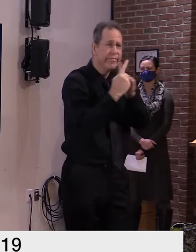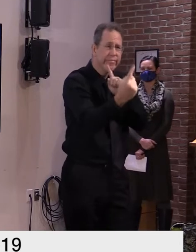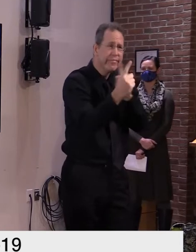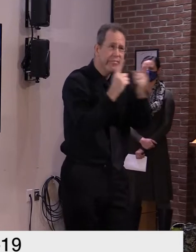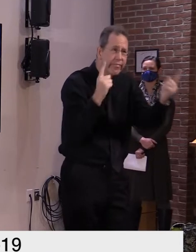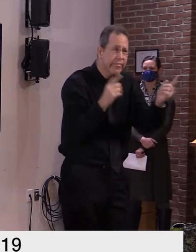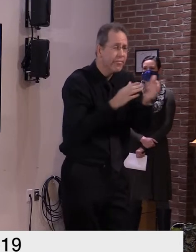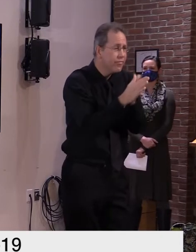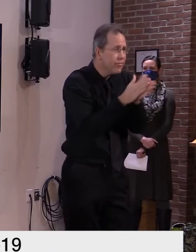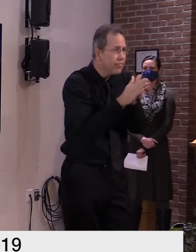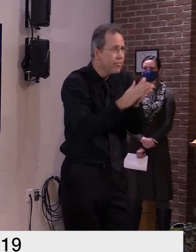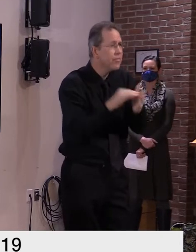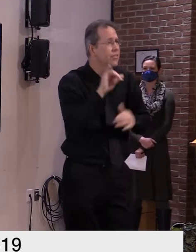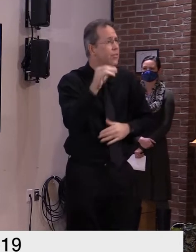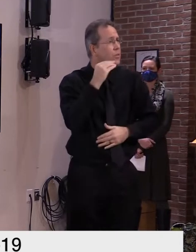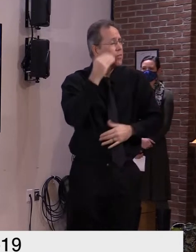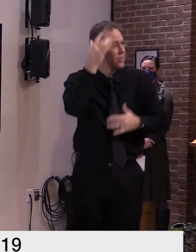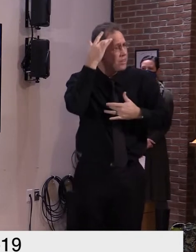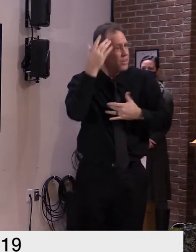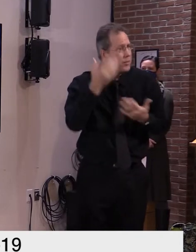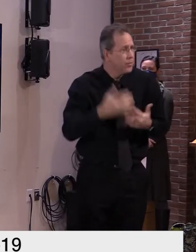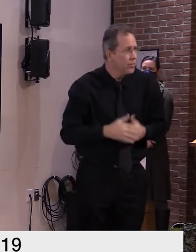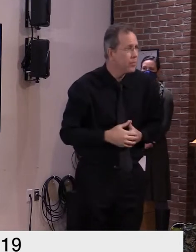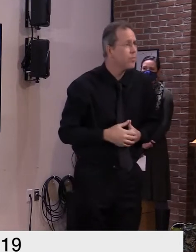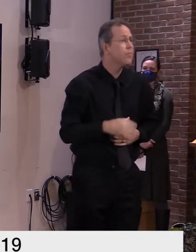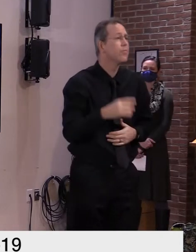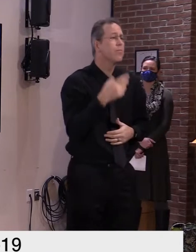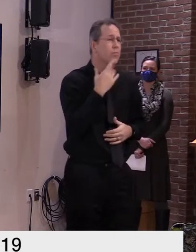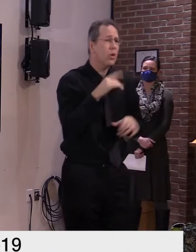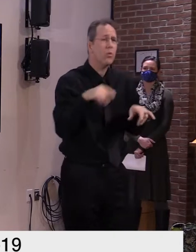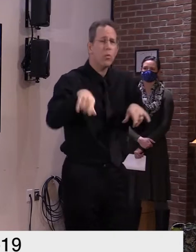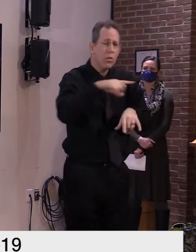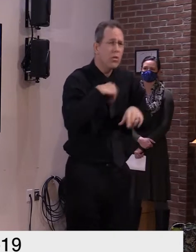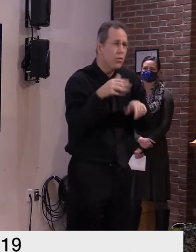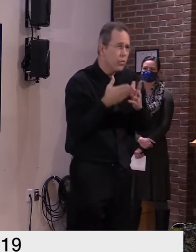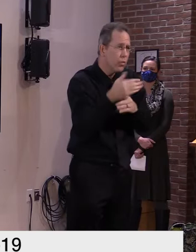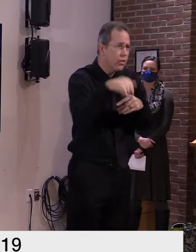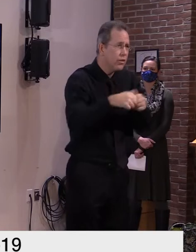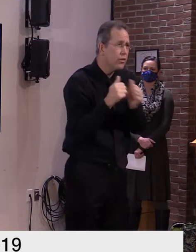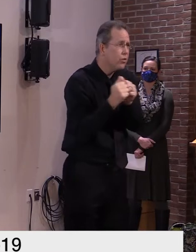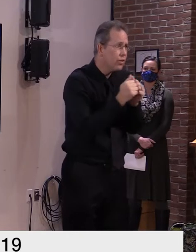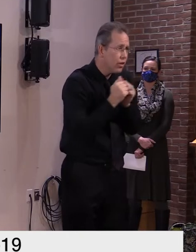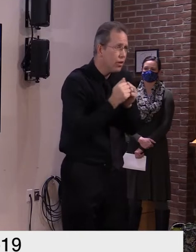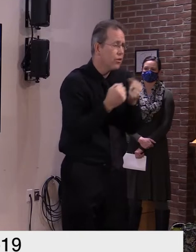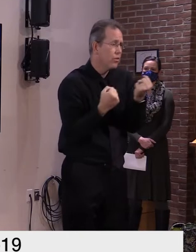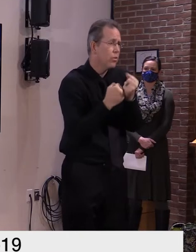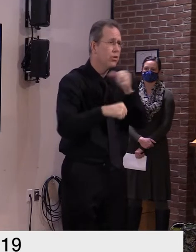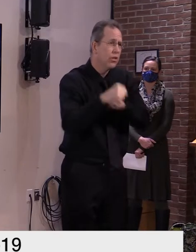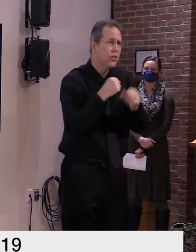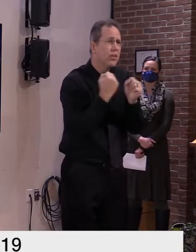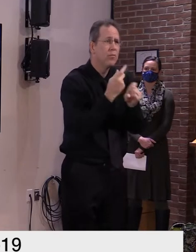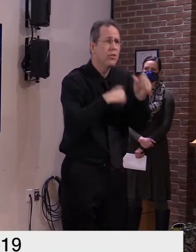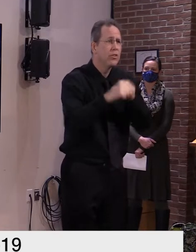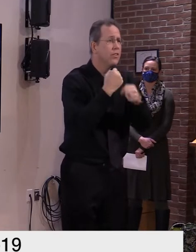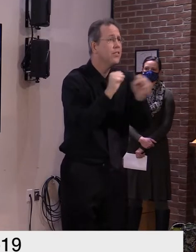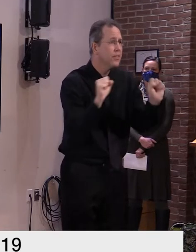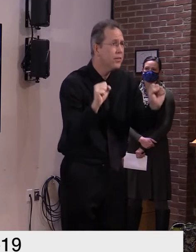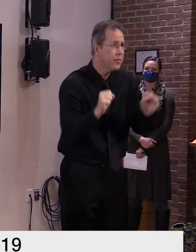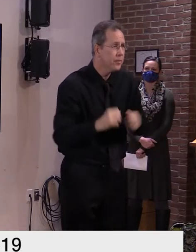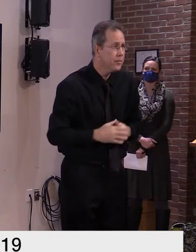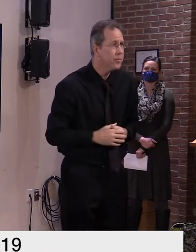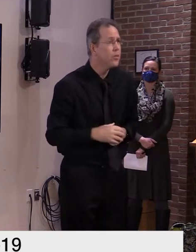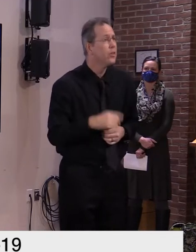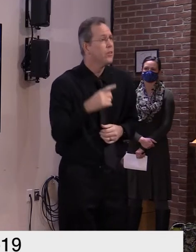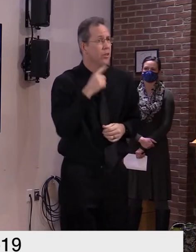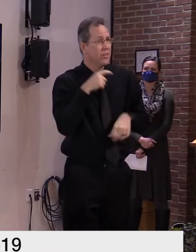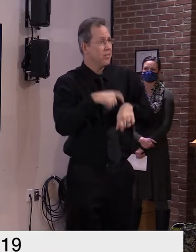together we can keep each other safe as we work our way towards the end of the tunnel so with that i'll